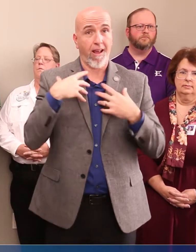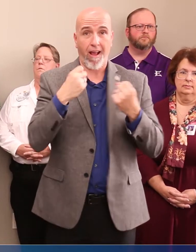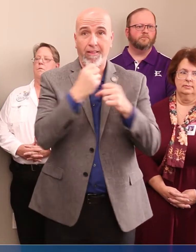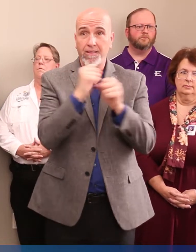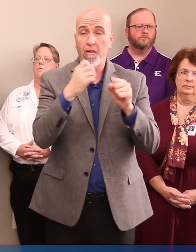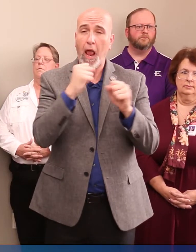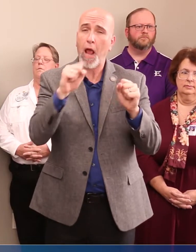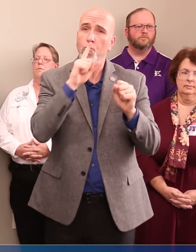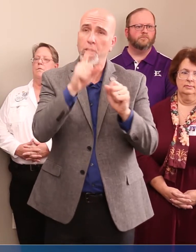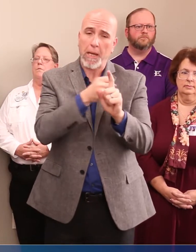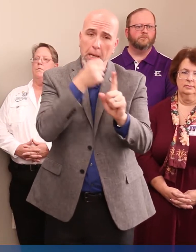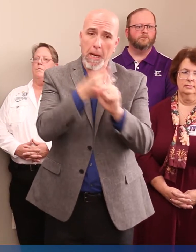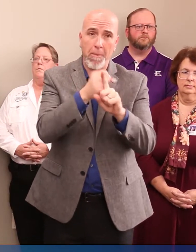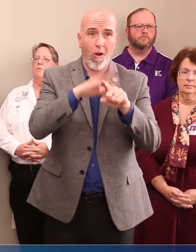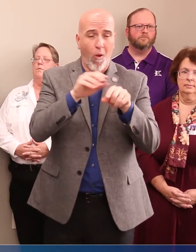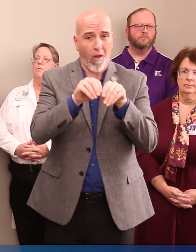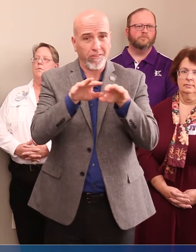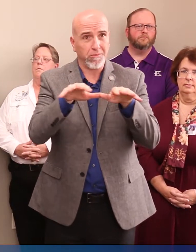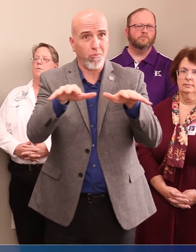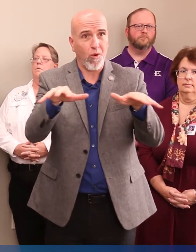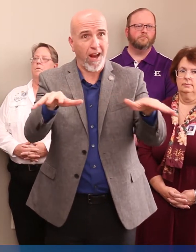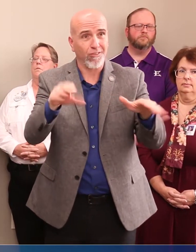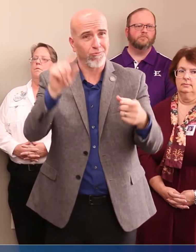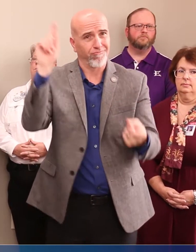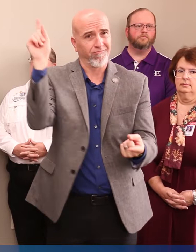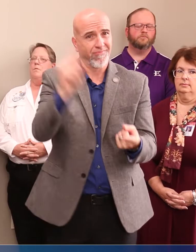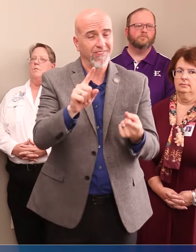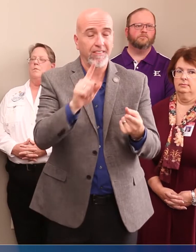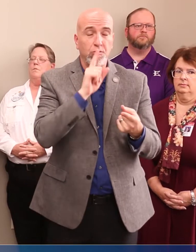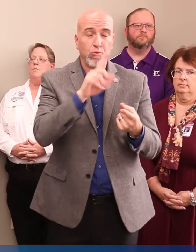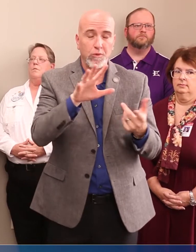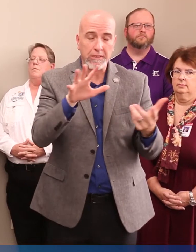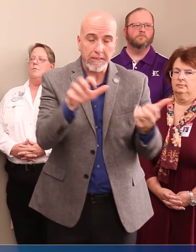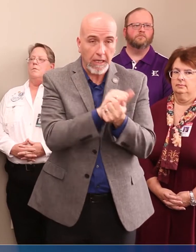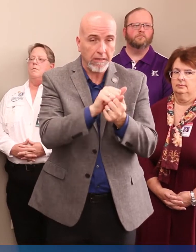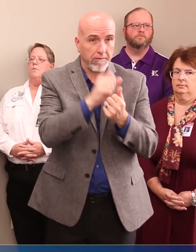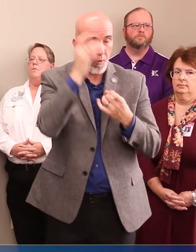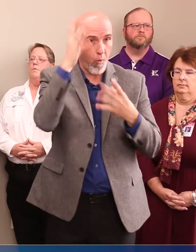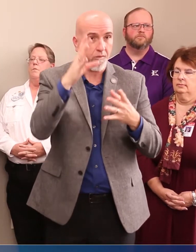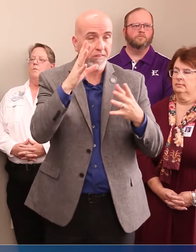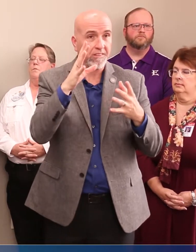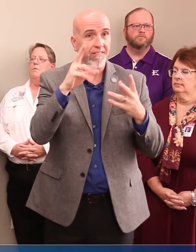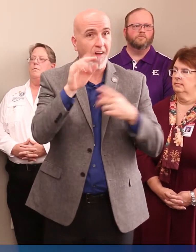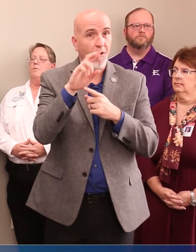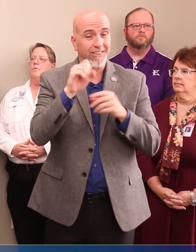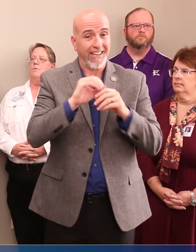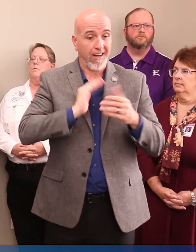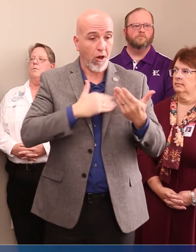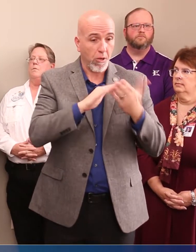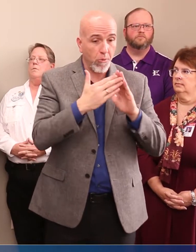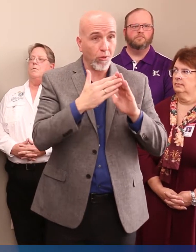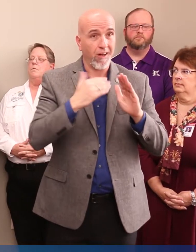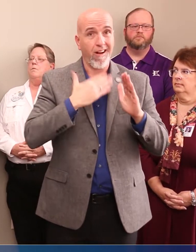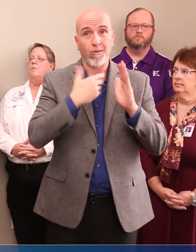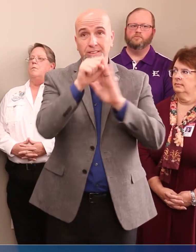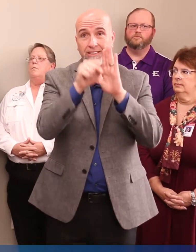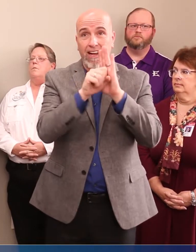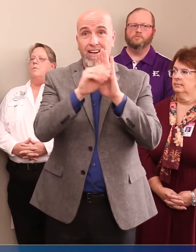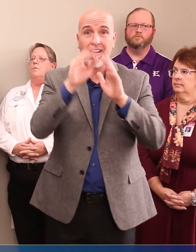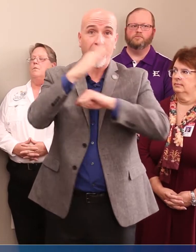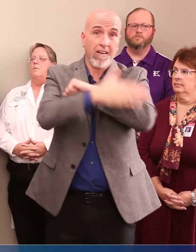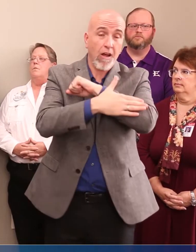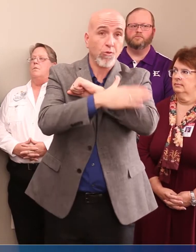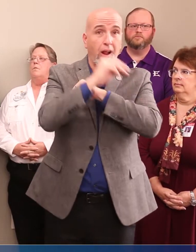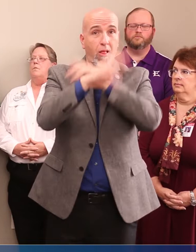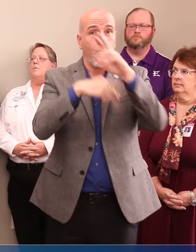impact on the spread of this devastating virus in our communities, in our state, in our country, and in the world.